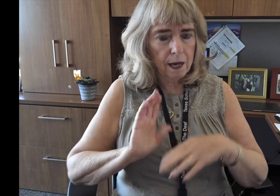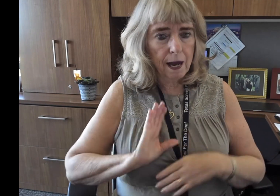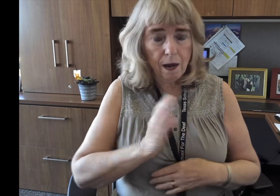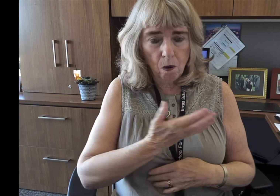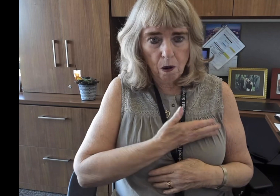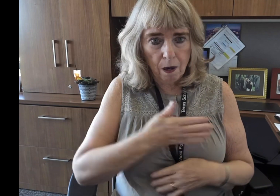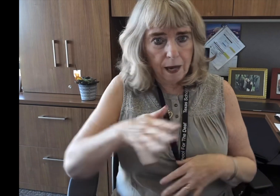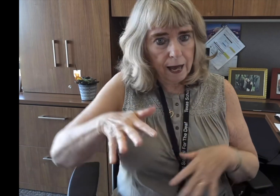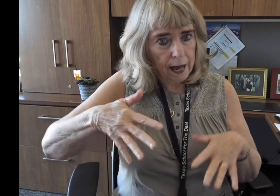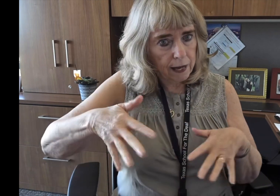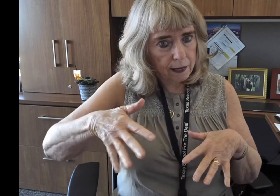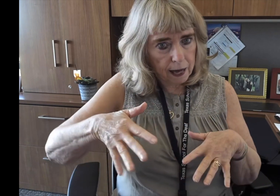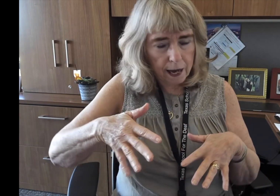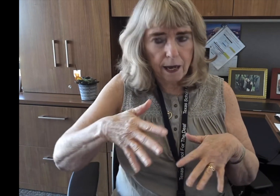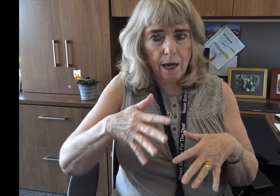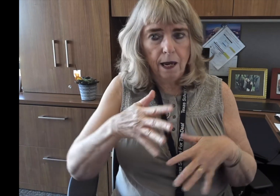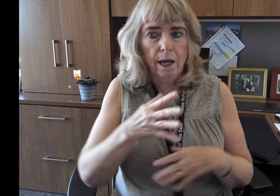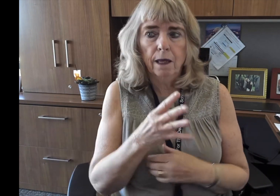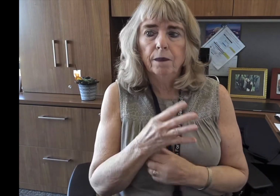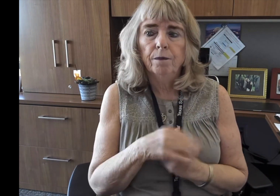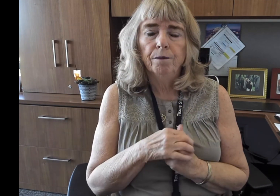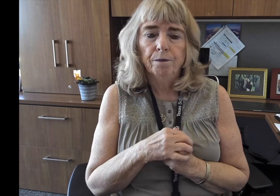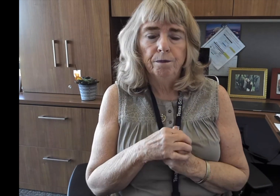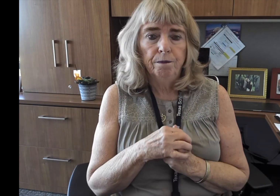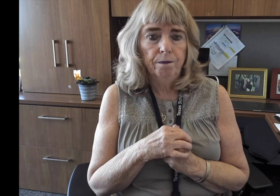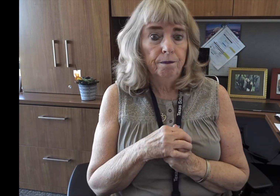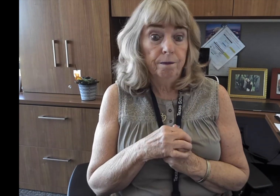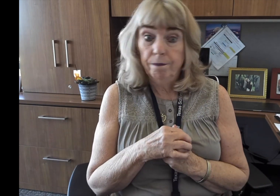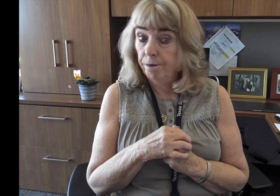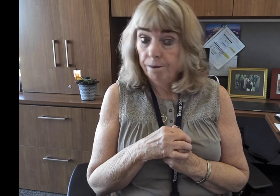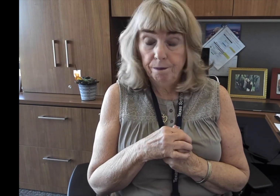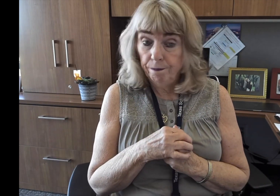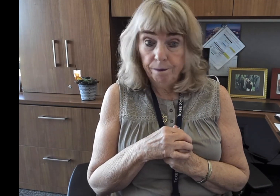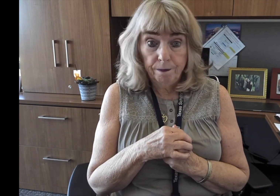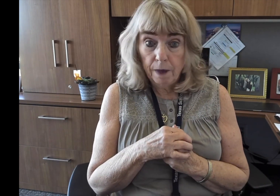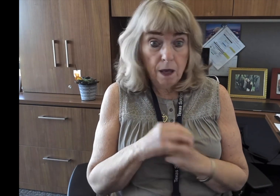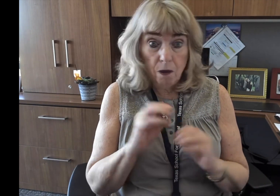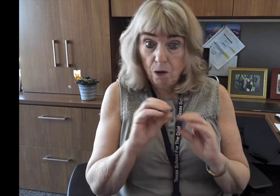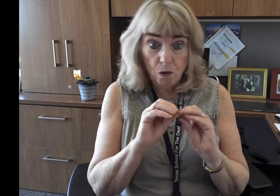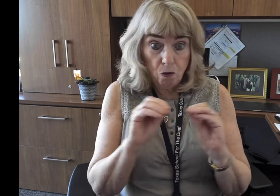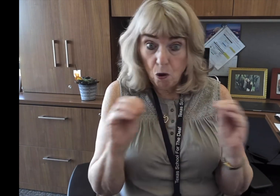Events like this increase all of our anxiety levels.